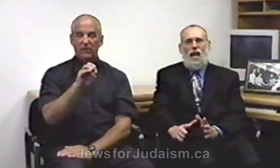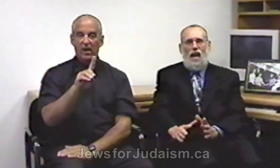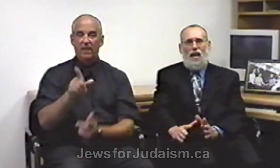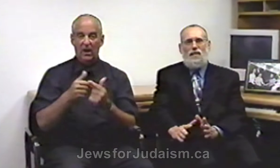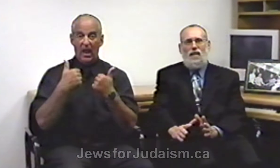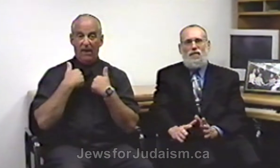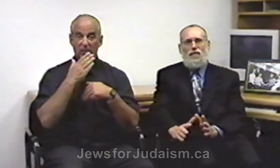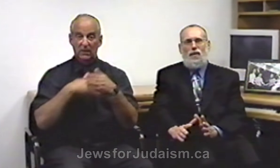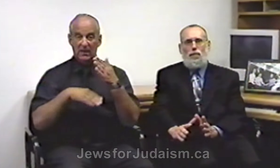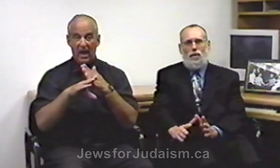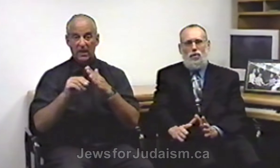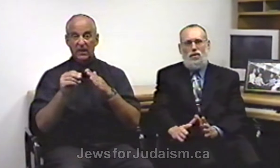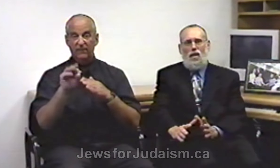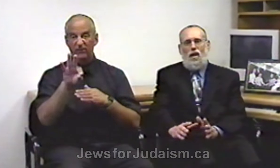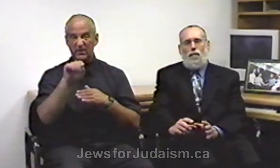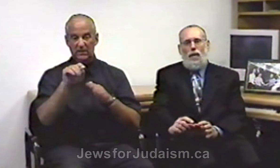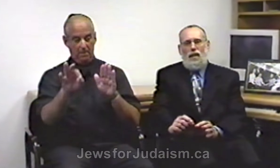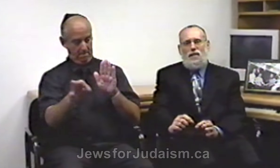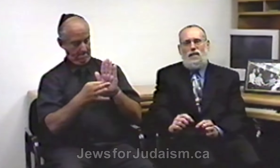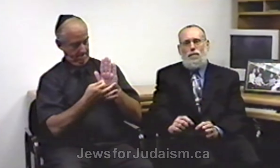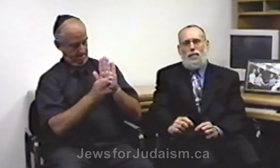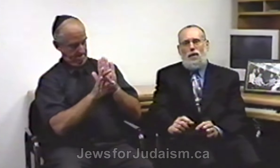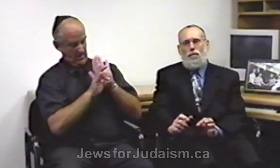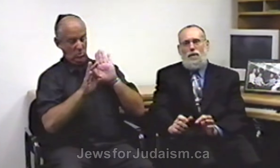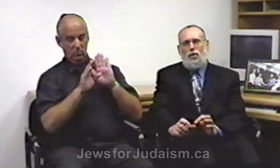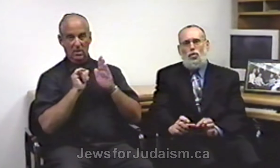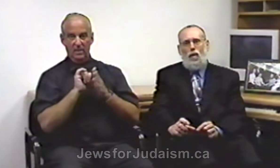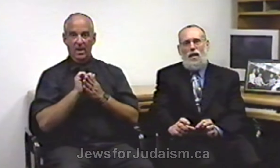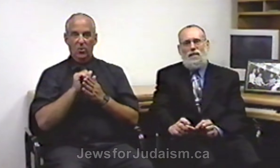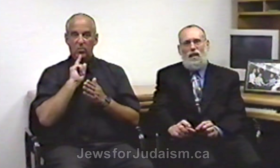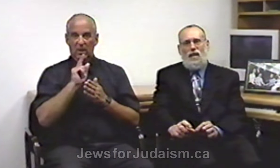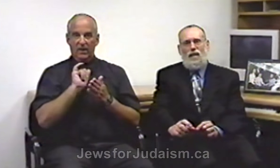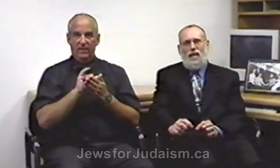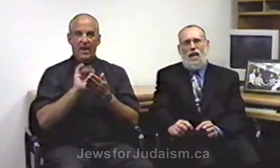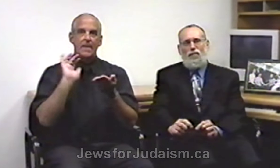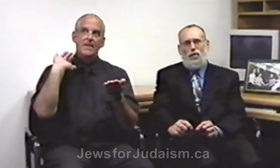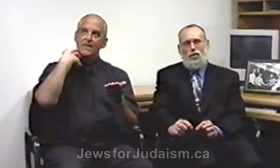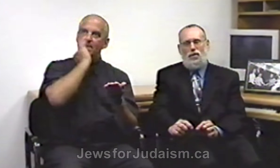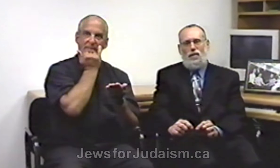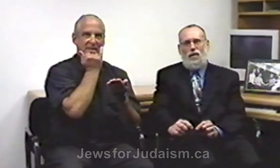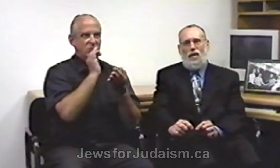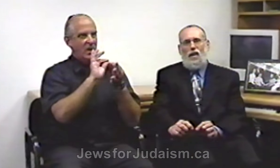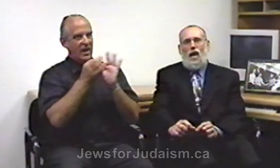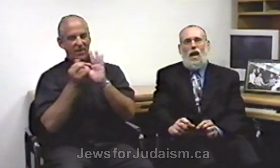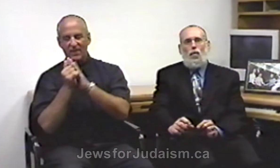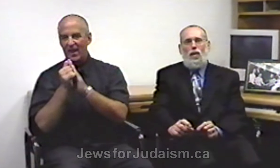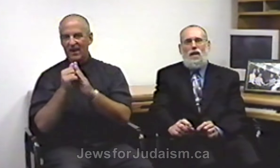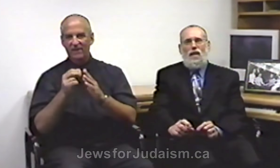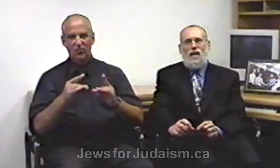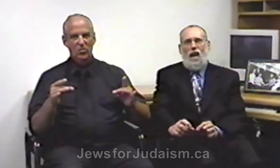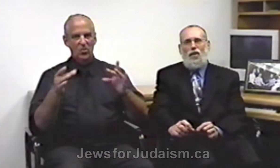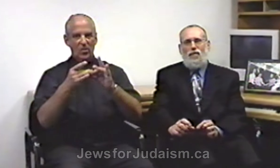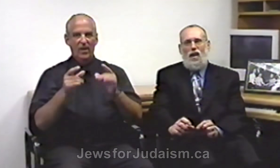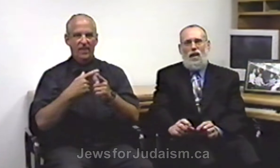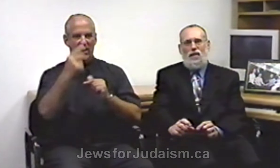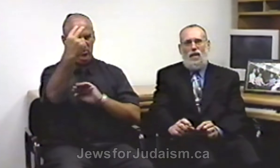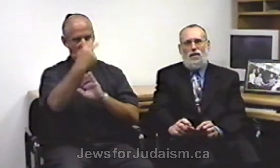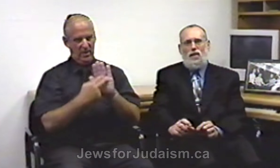hands and feet pierced by simply mistranslating that verse and reading it out of context